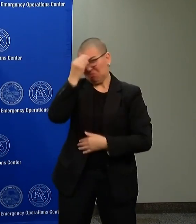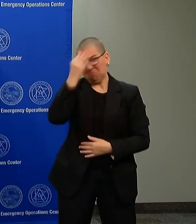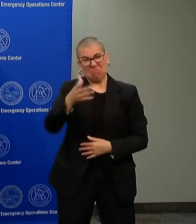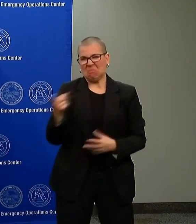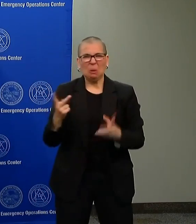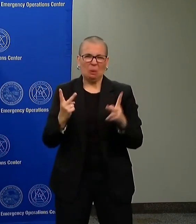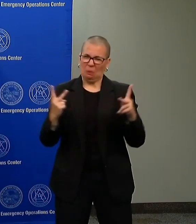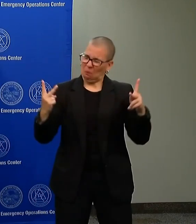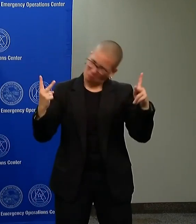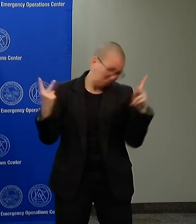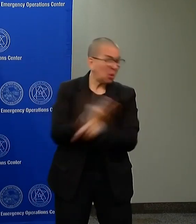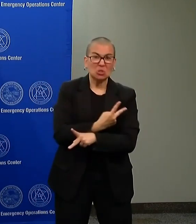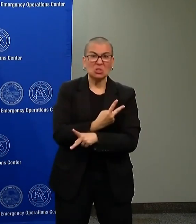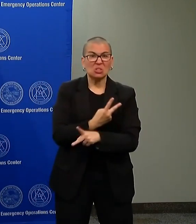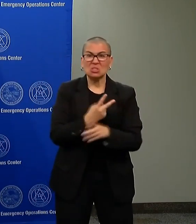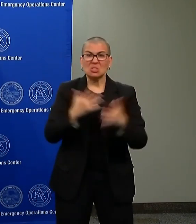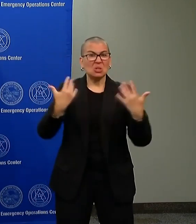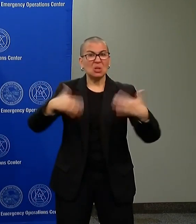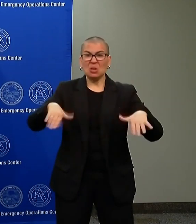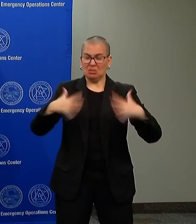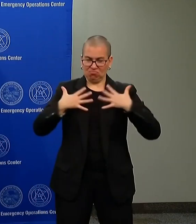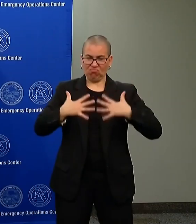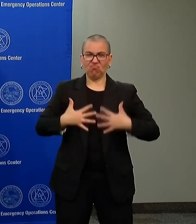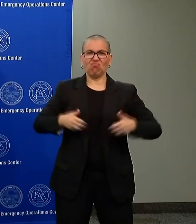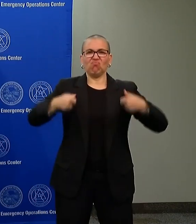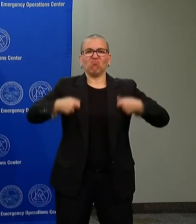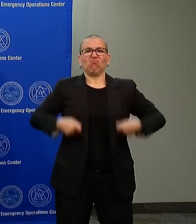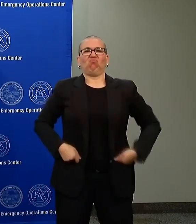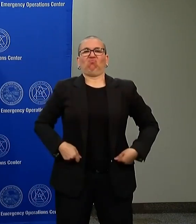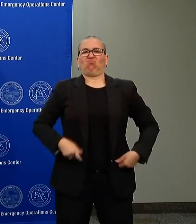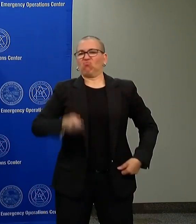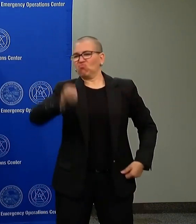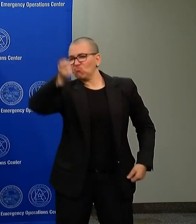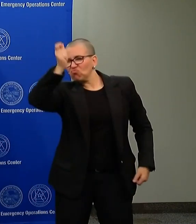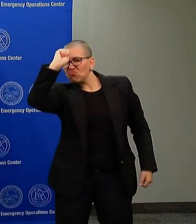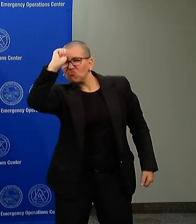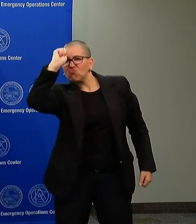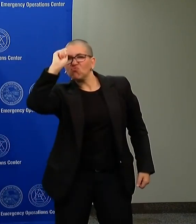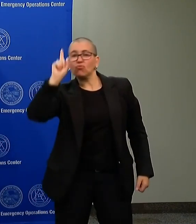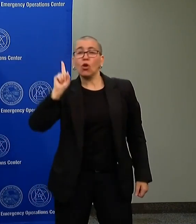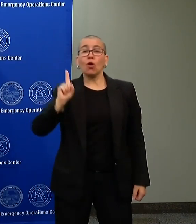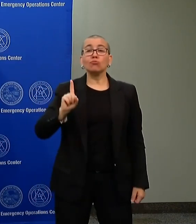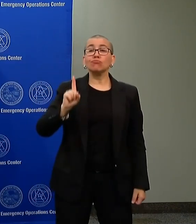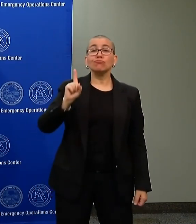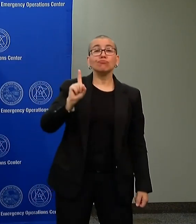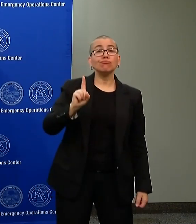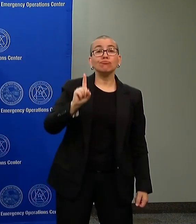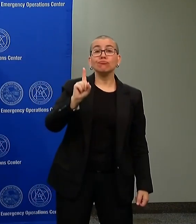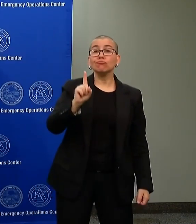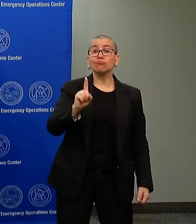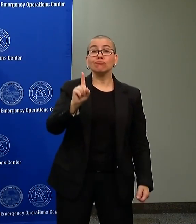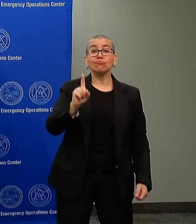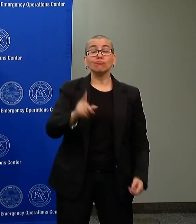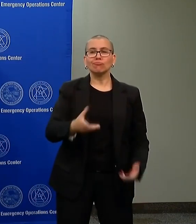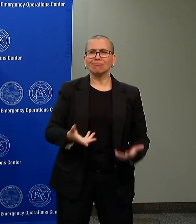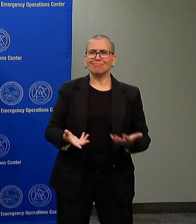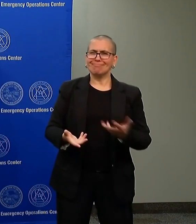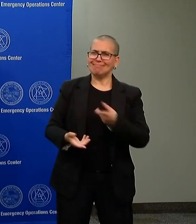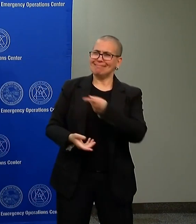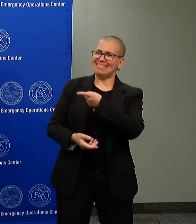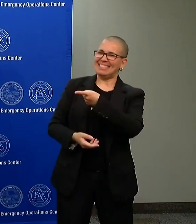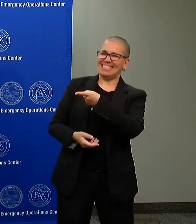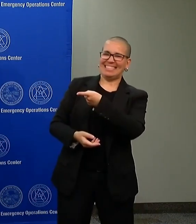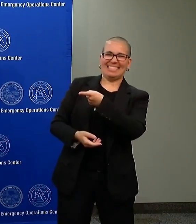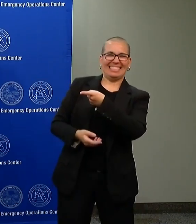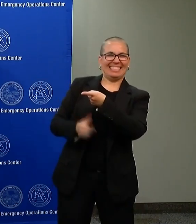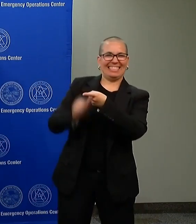wearing a t-shirt or a baseball hat and walking down, that is not who they are. That is not who this is and so I think it's very clear to